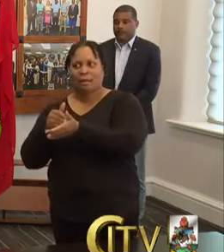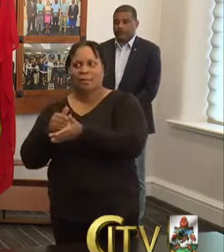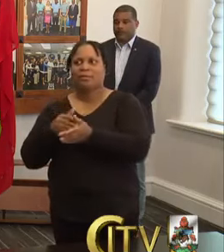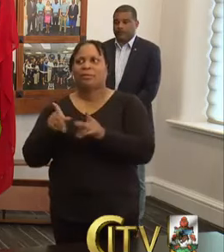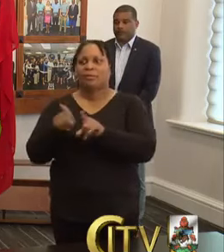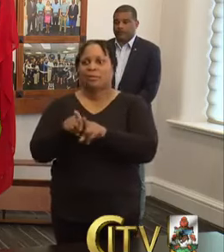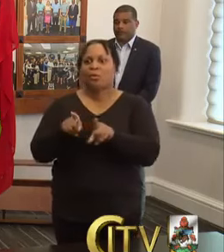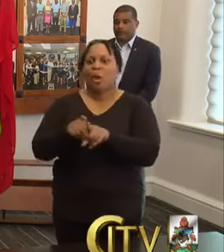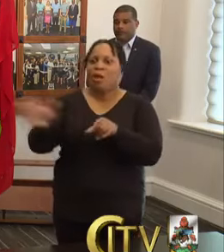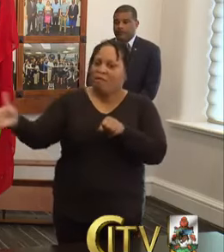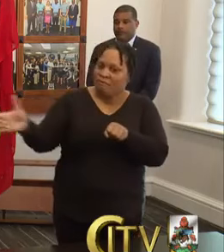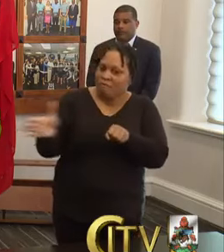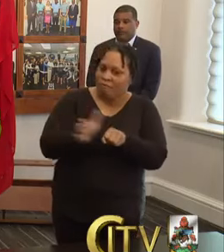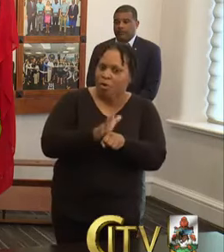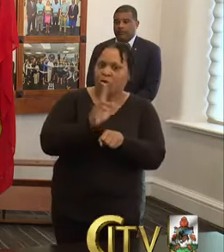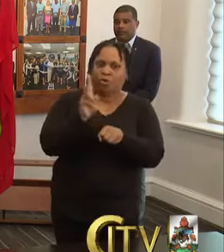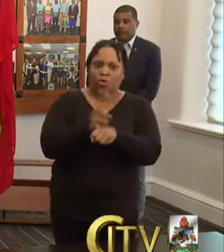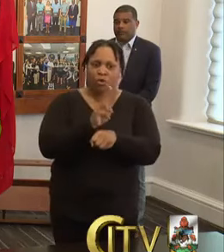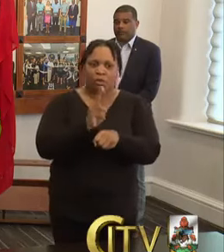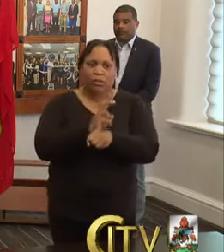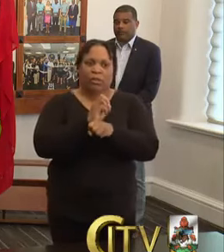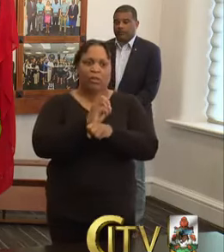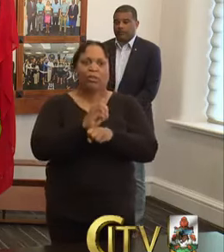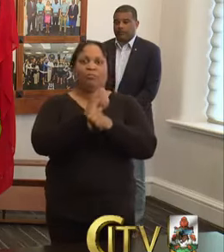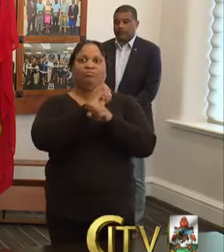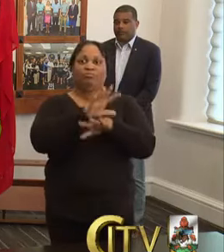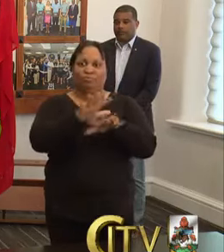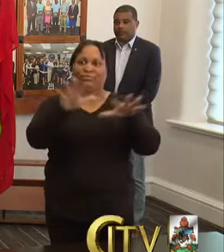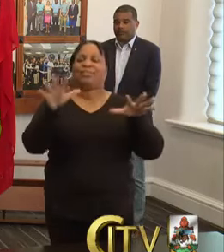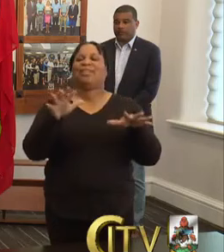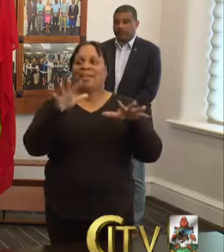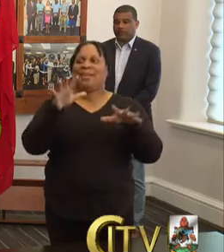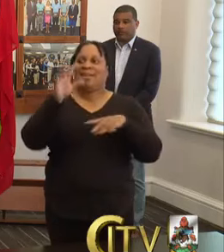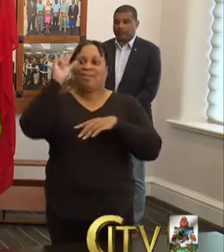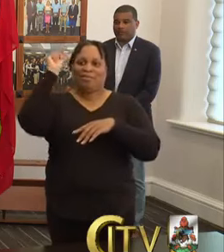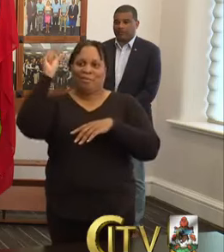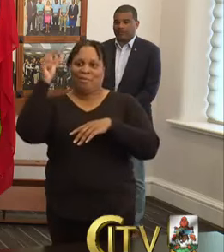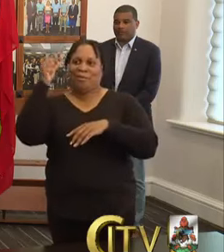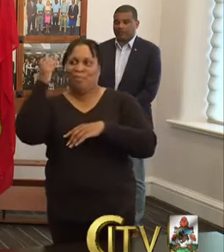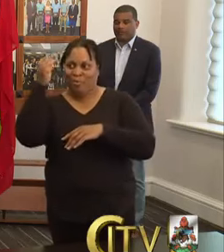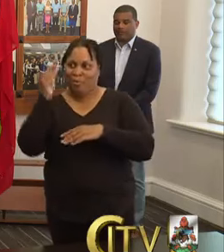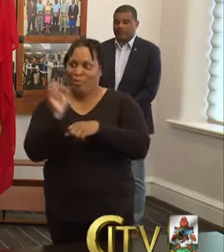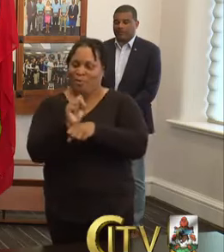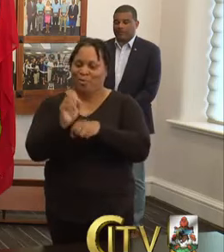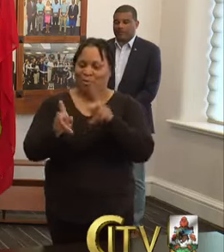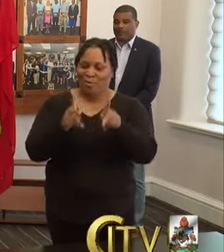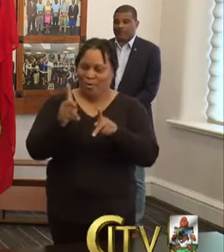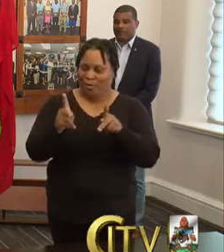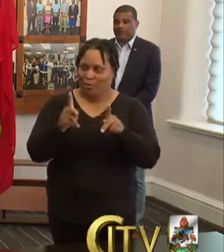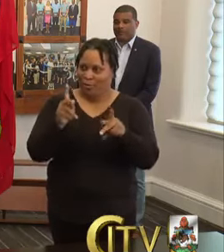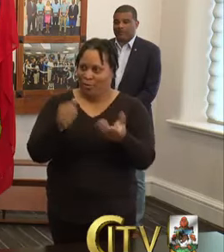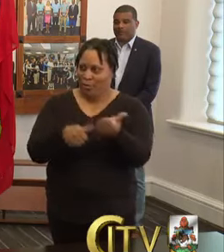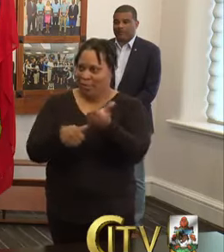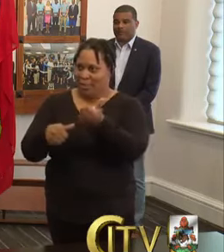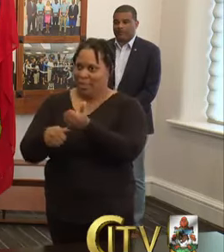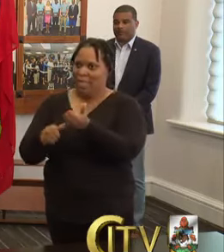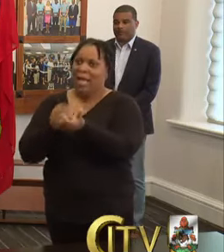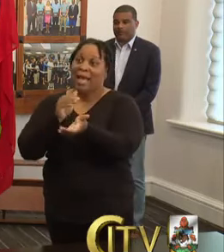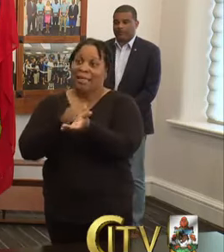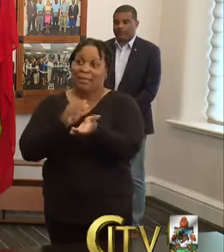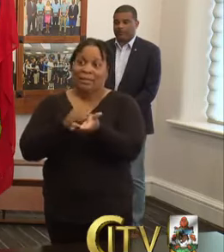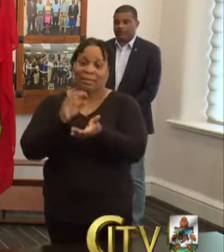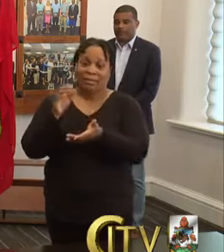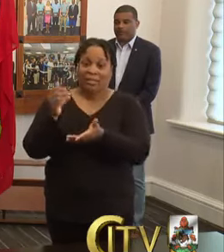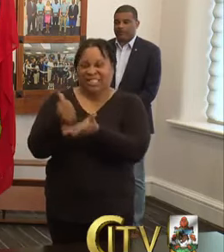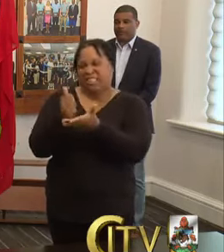So, we're using the full, I would say, spread of the Bermudian diaspora to assist us, um, in this, um, endeavor and Dr. Weldon's helping in some